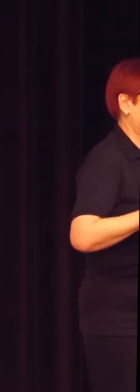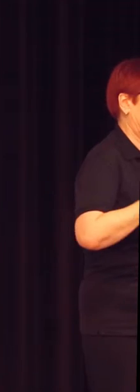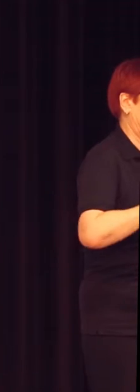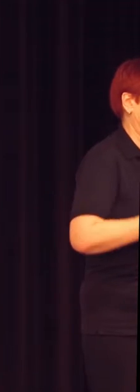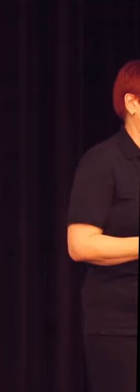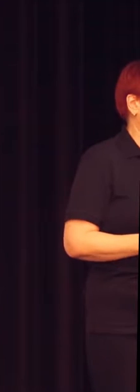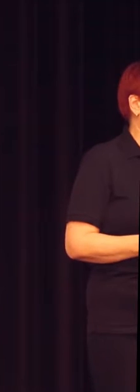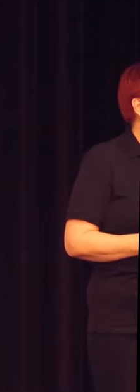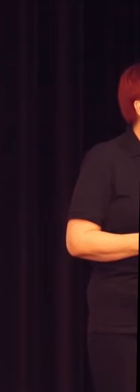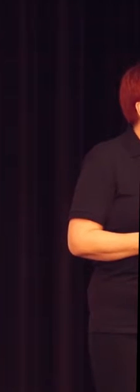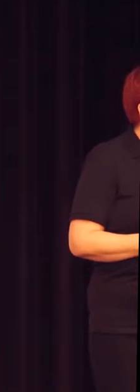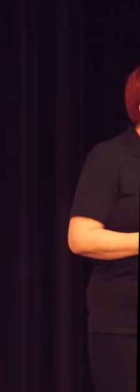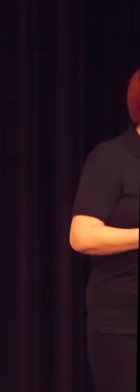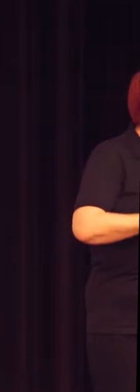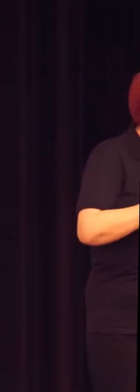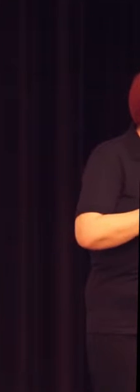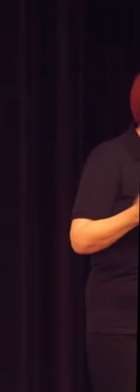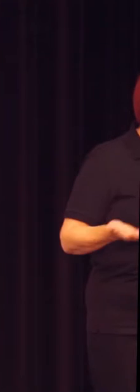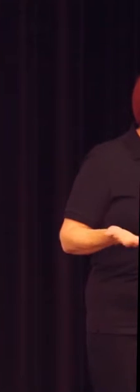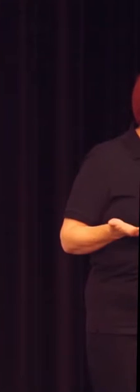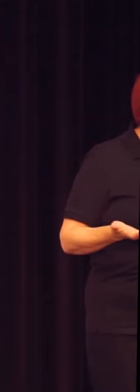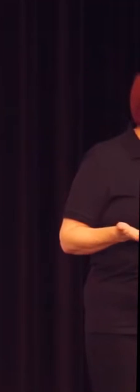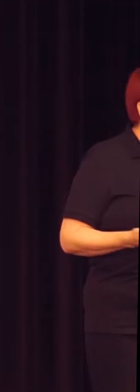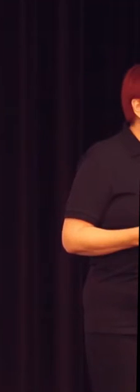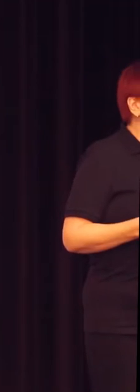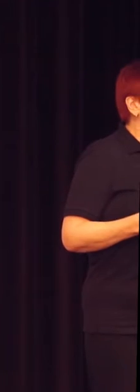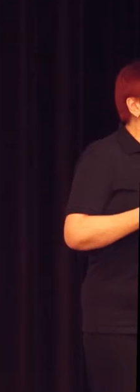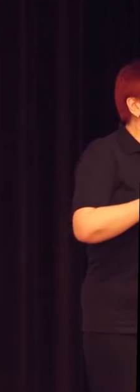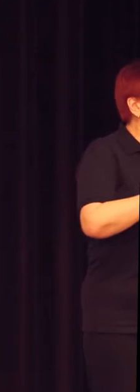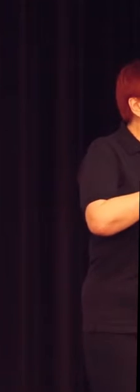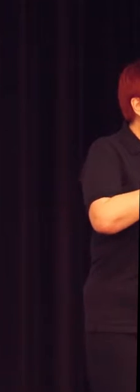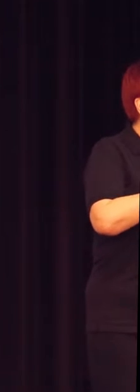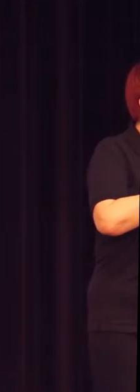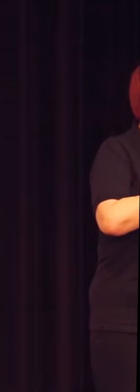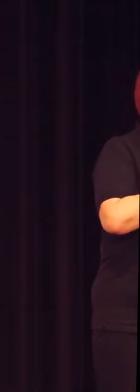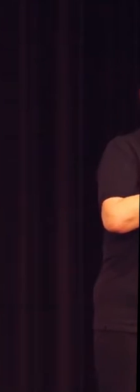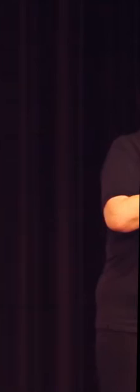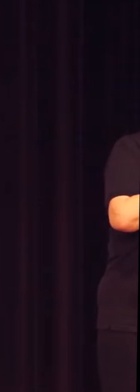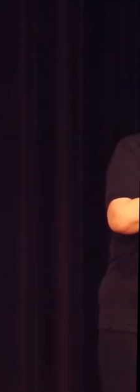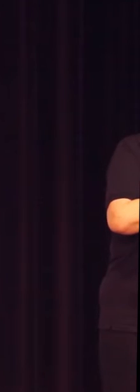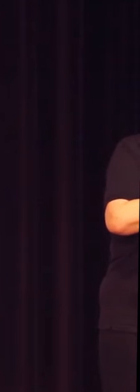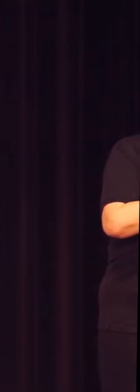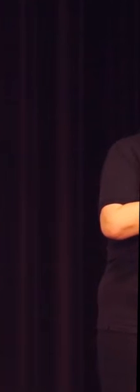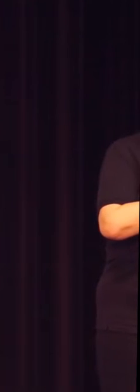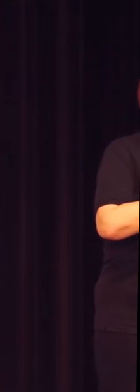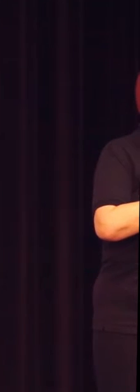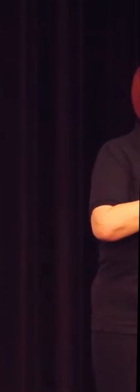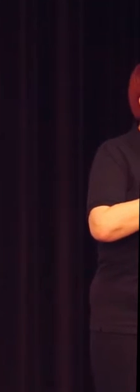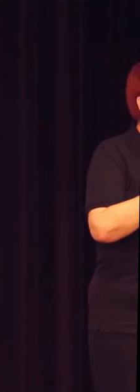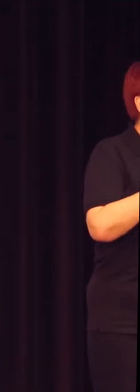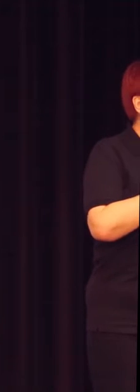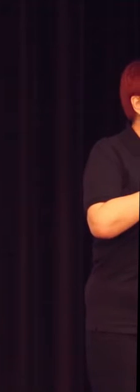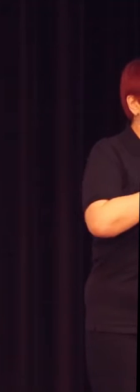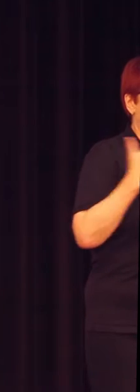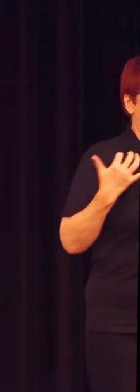Why are we dealing with this? Because this is not a problem with people. Right? If you put a counter on a lecture